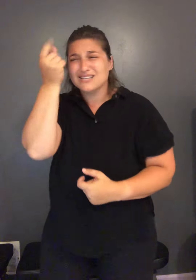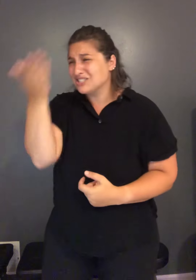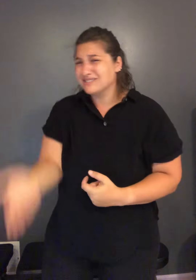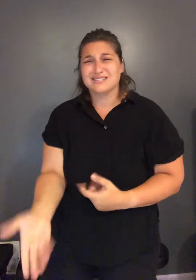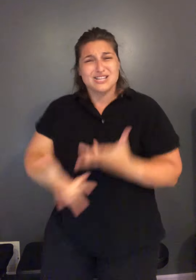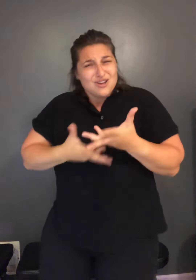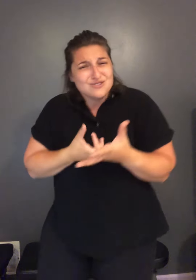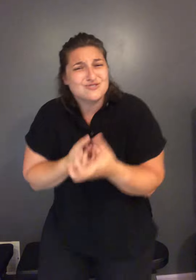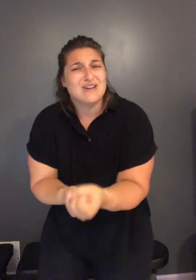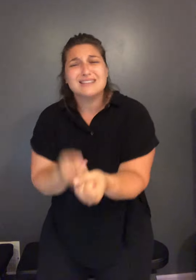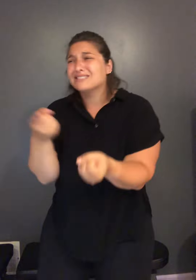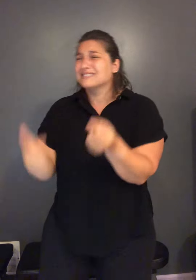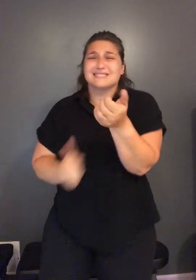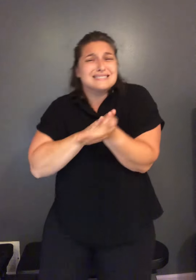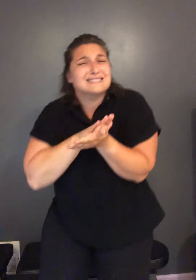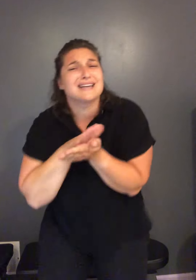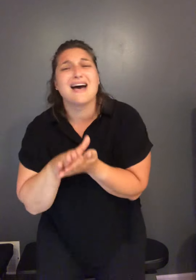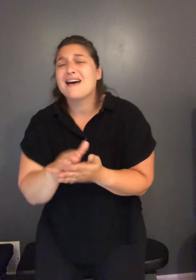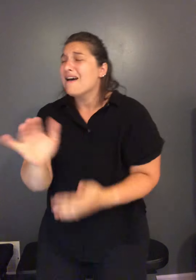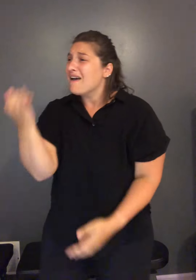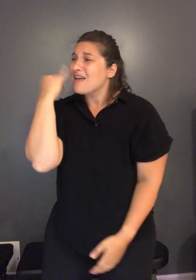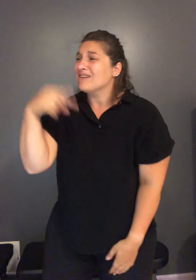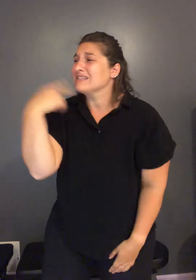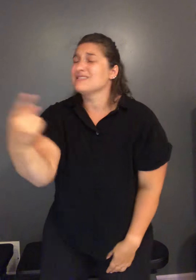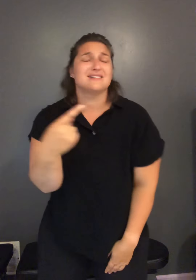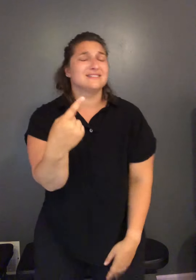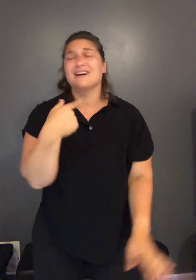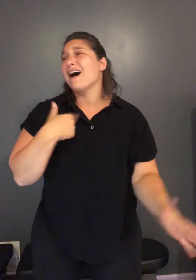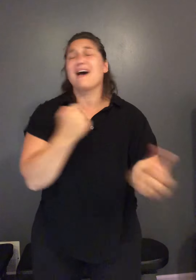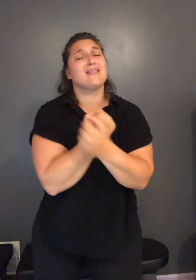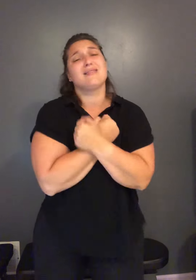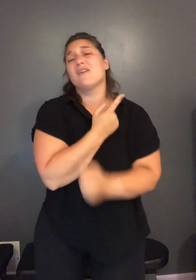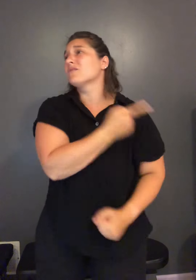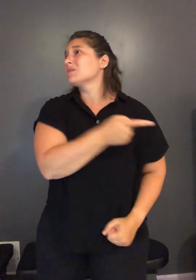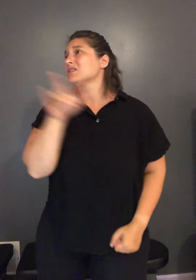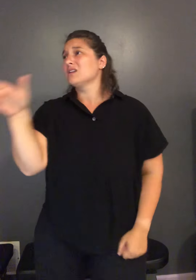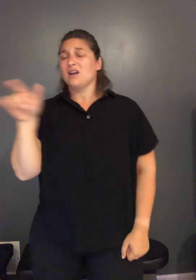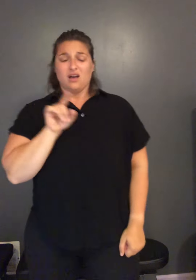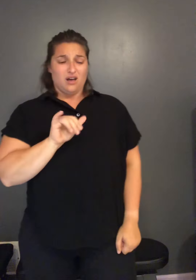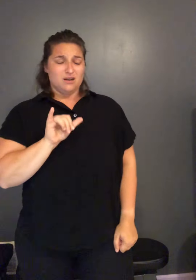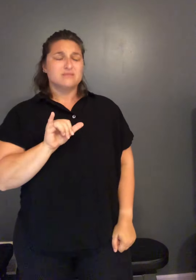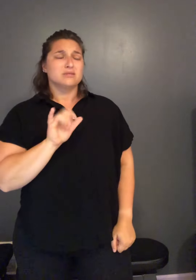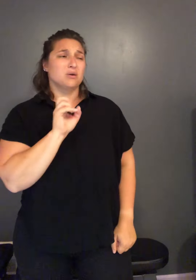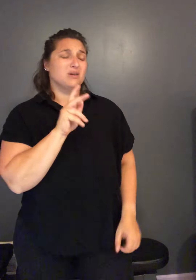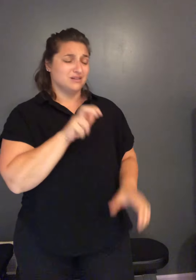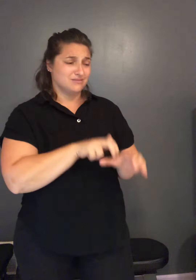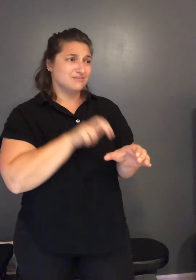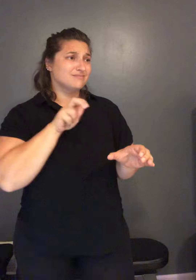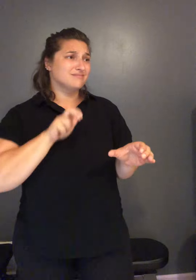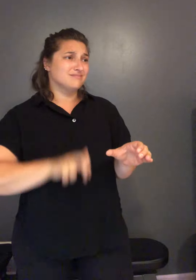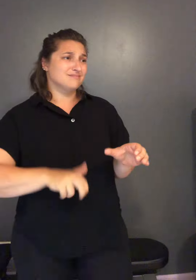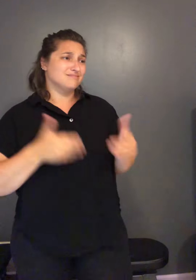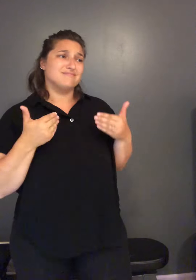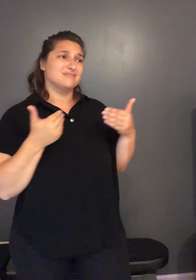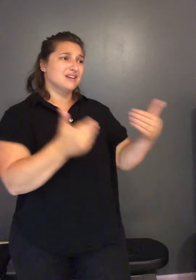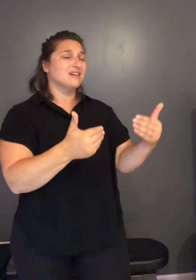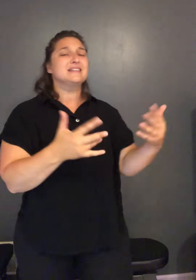anyone who's trusting or is kind if I tell her that I love him she'd be signed if he resign he'd be mine